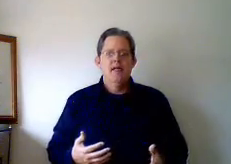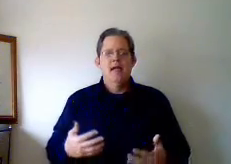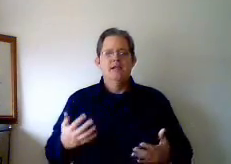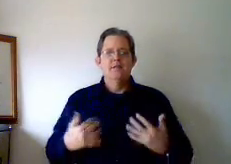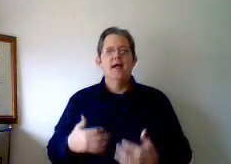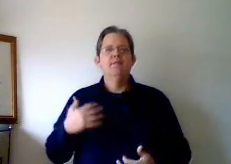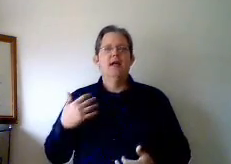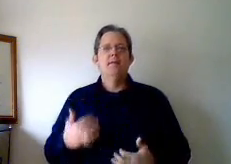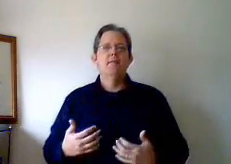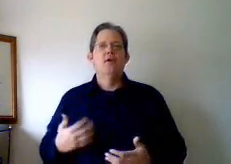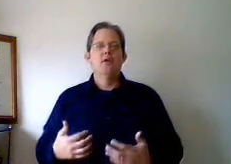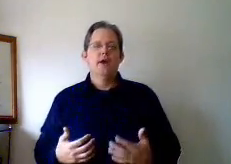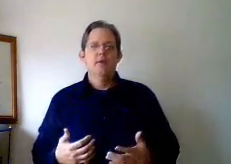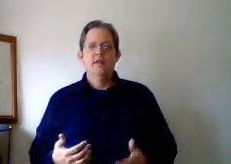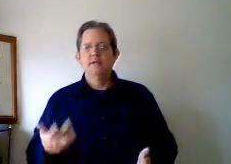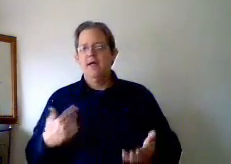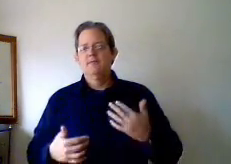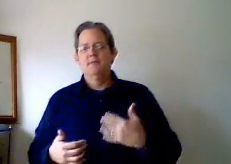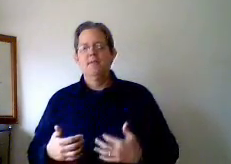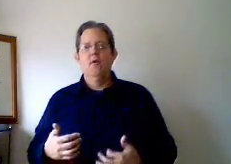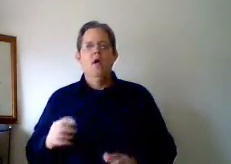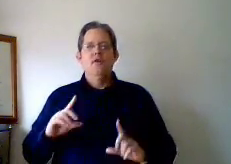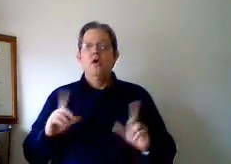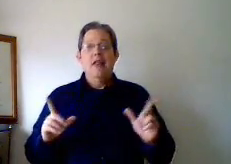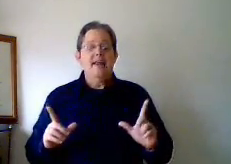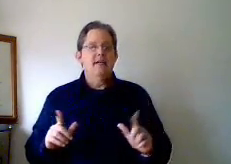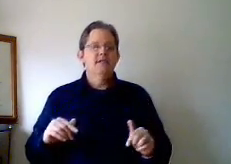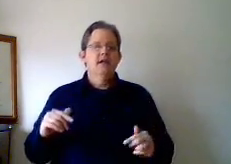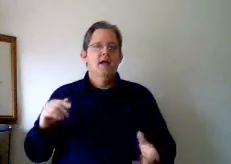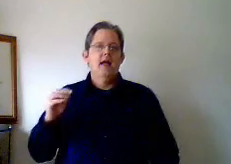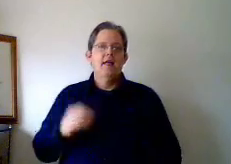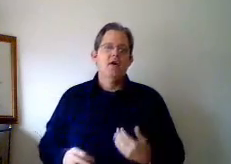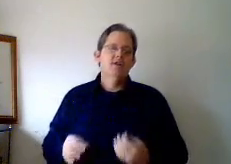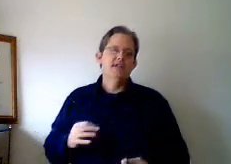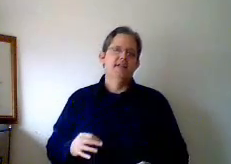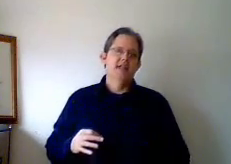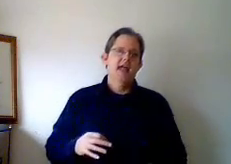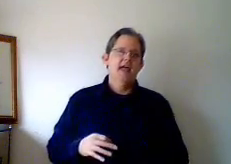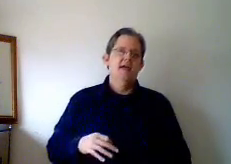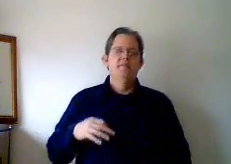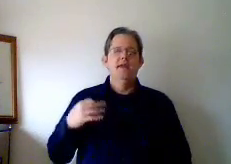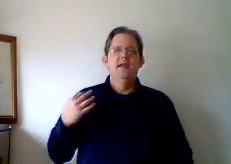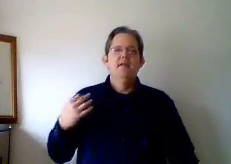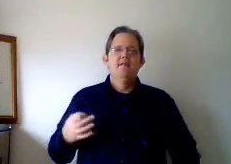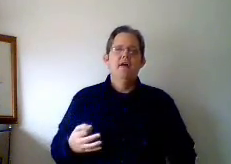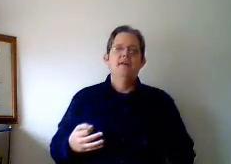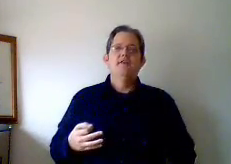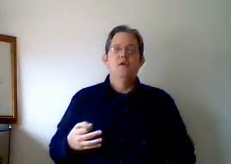Sometimes people don't agree with us. Sometimes people don't like us. And those things can be very difficult